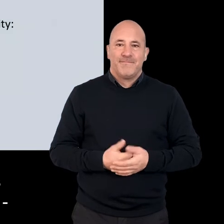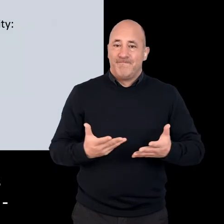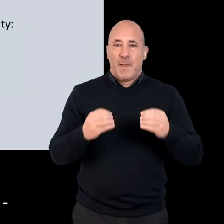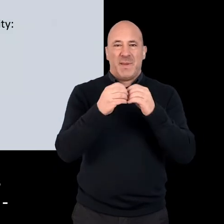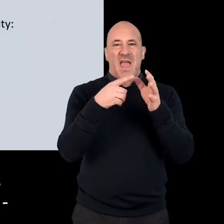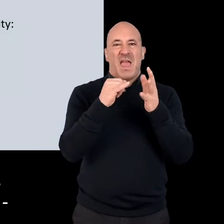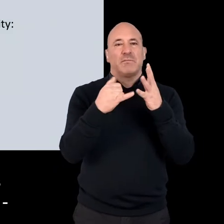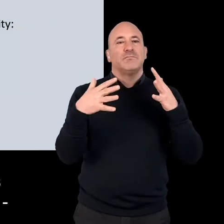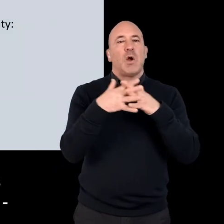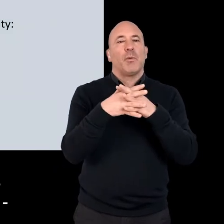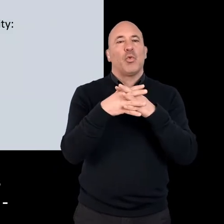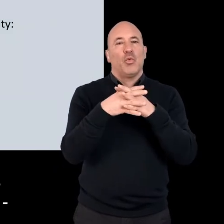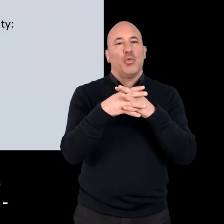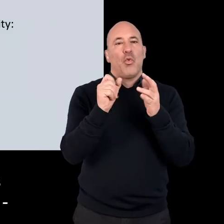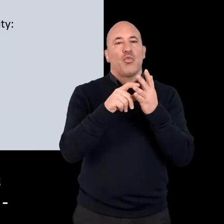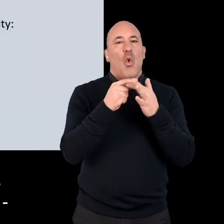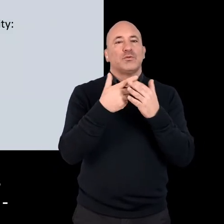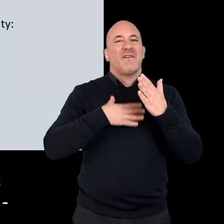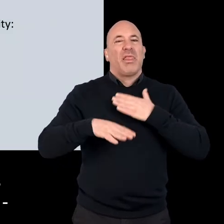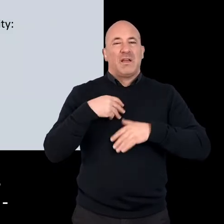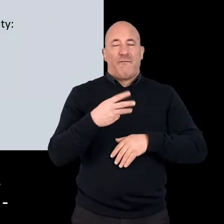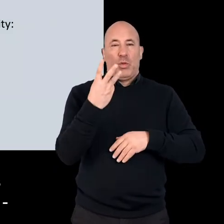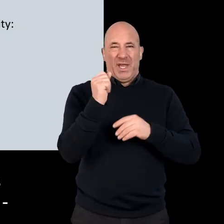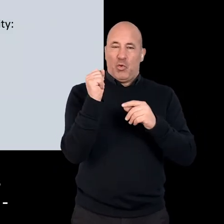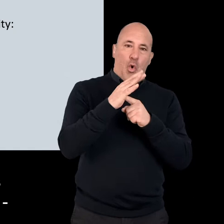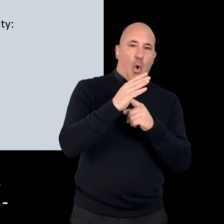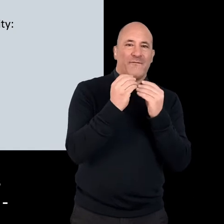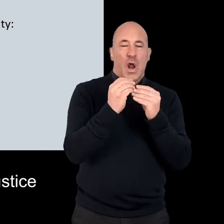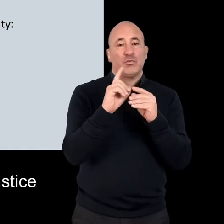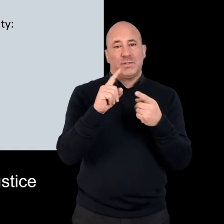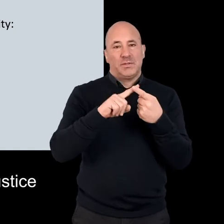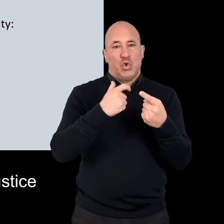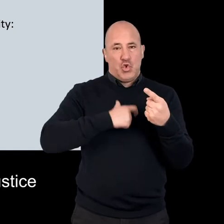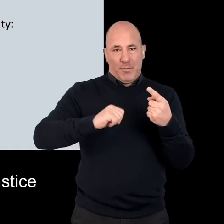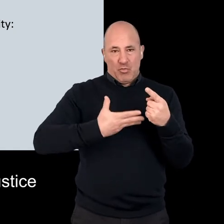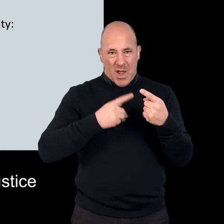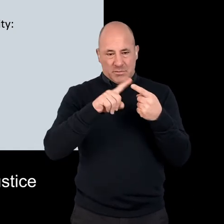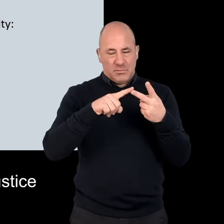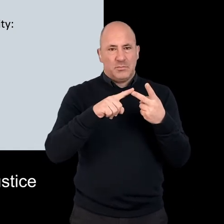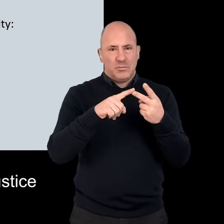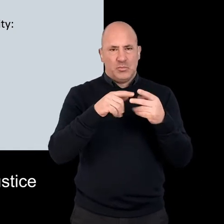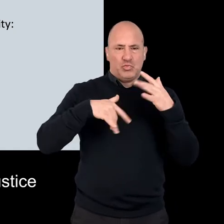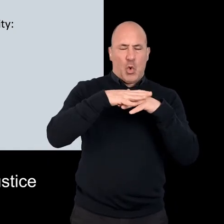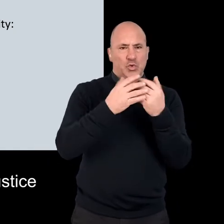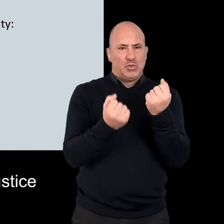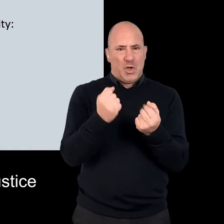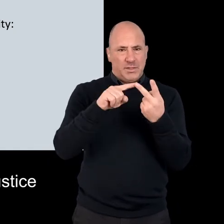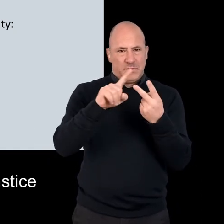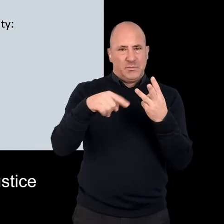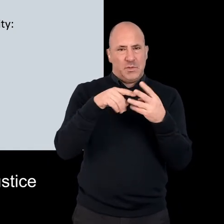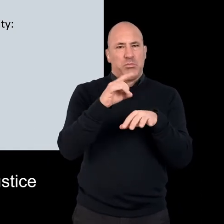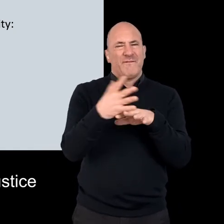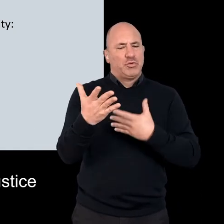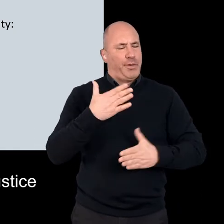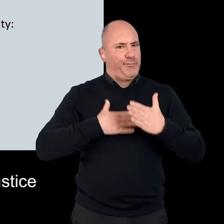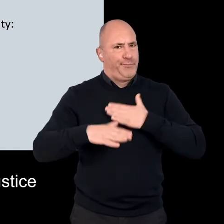There are three core values to the BASW Code of Ethics. These are human rights, social justice